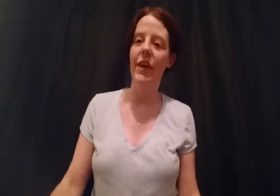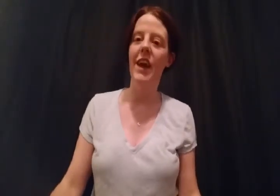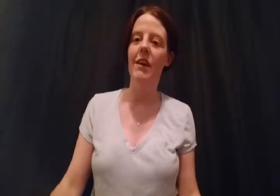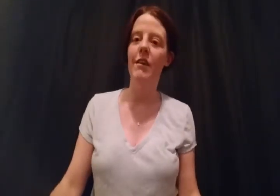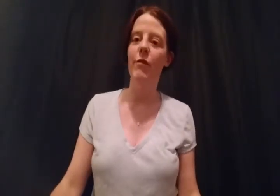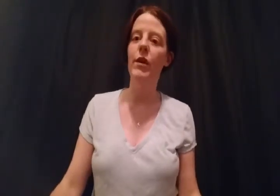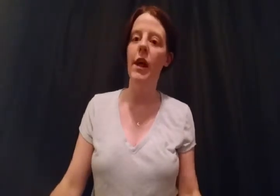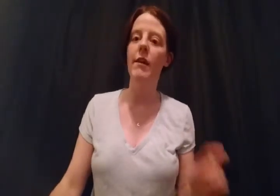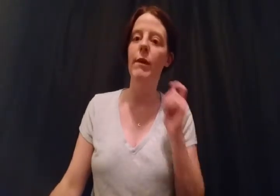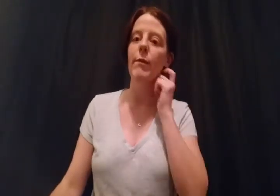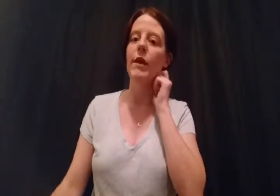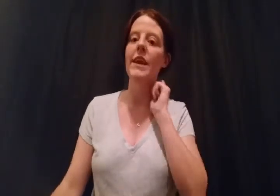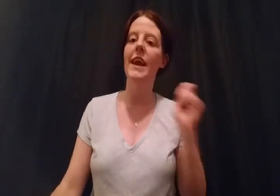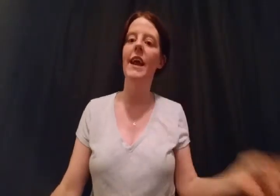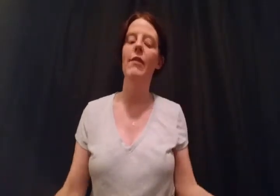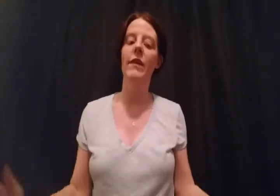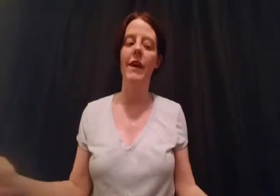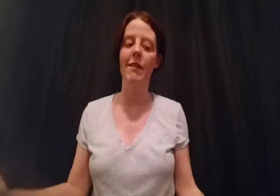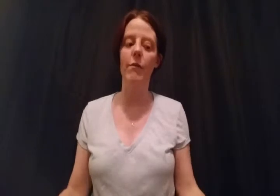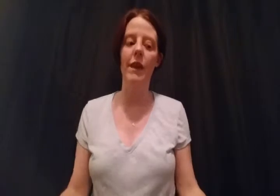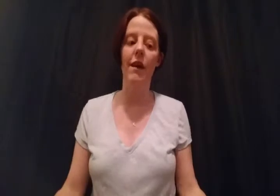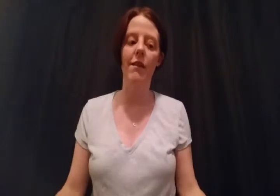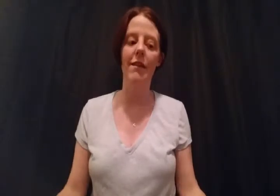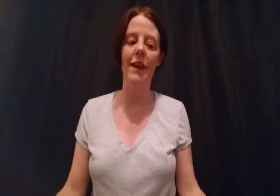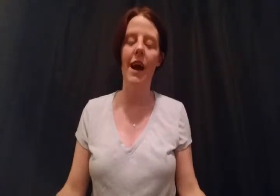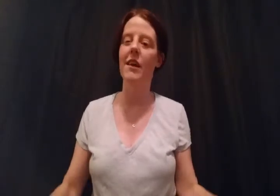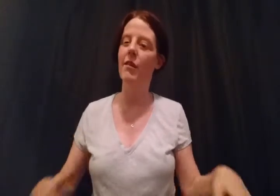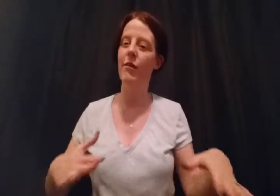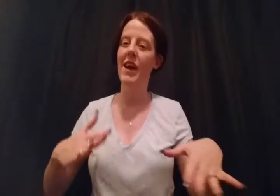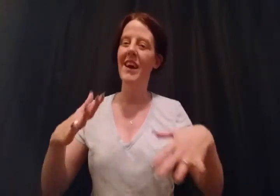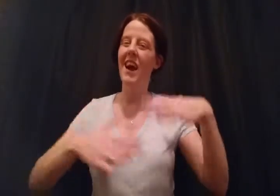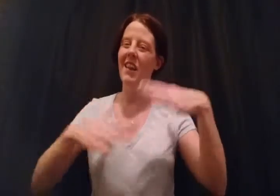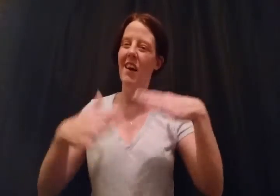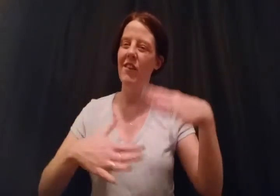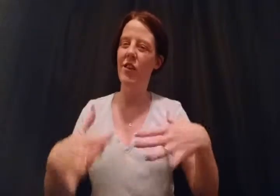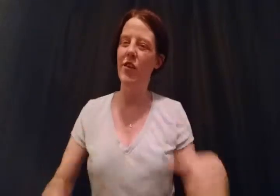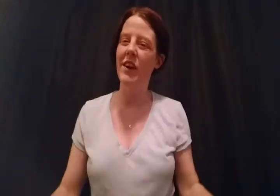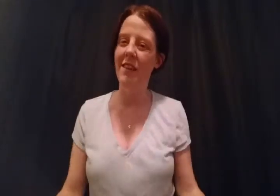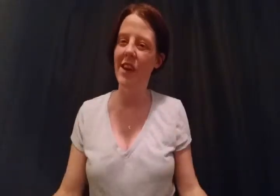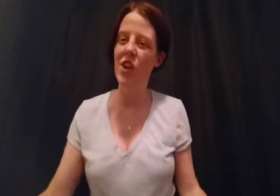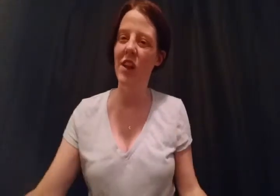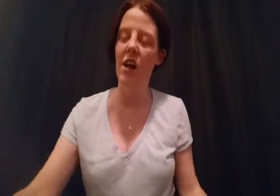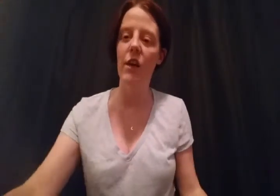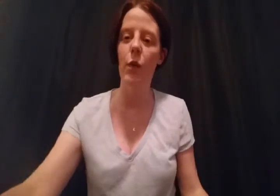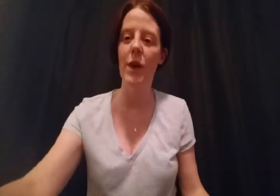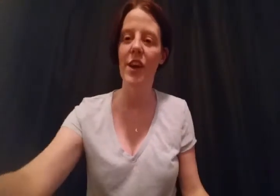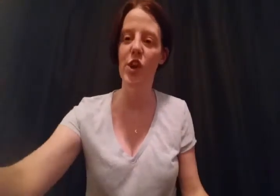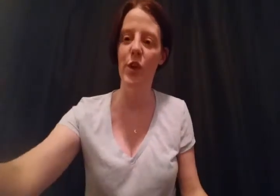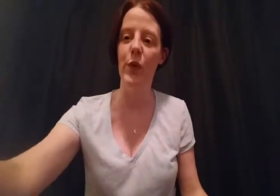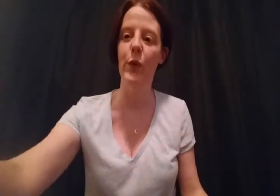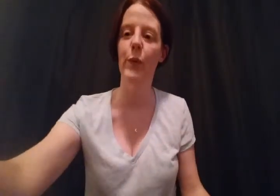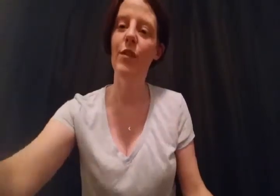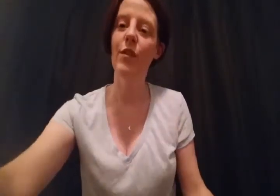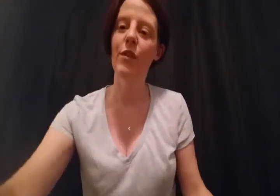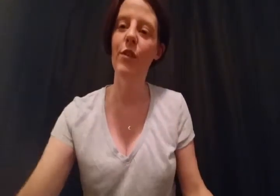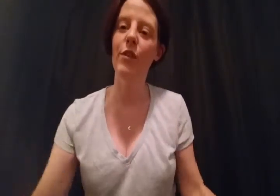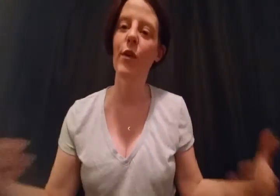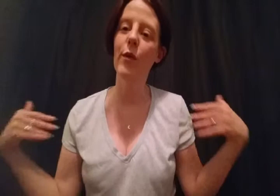thing for a lot of people. And again, I think that's something else that kind of got lost in translation along the way too. So